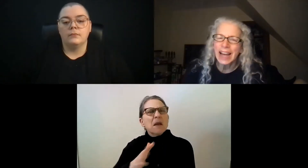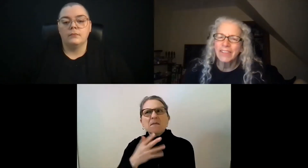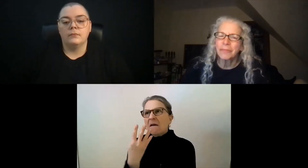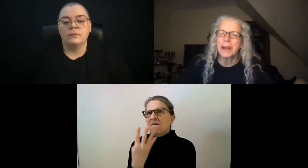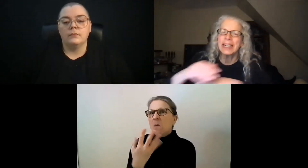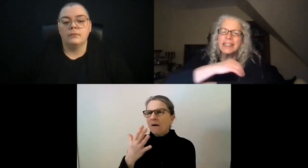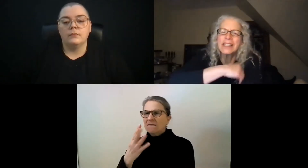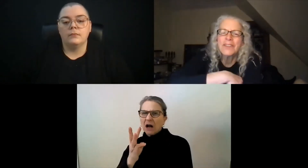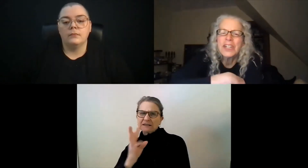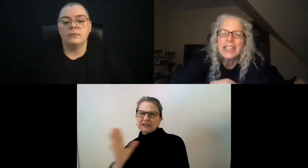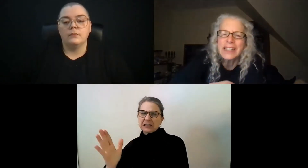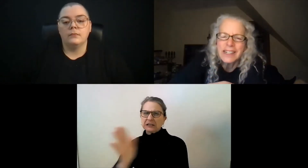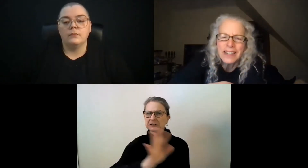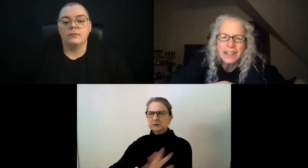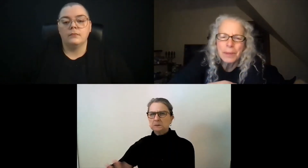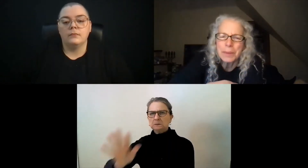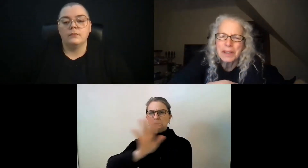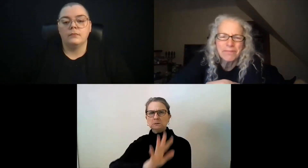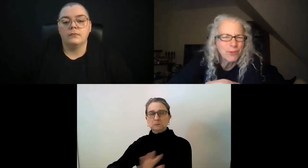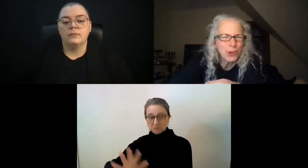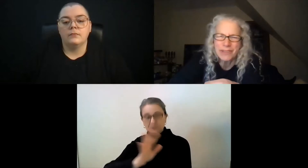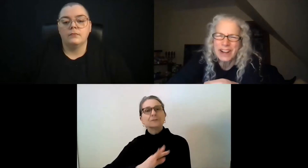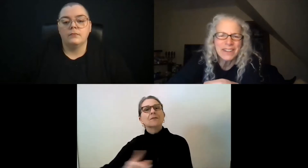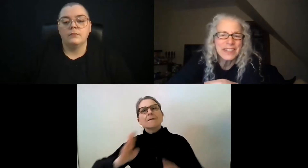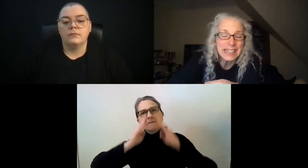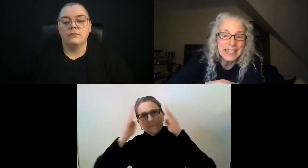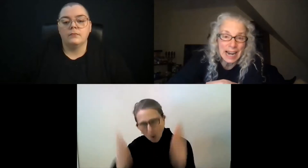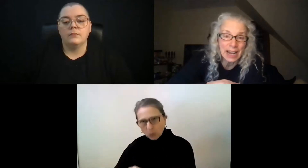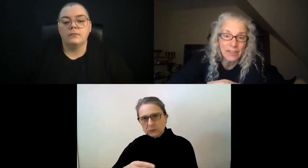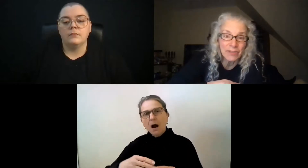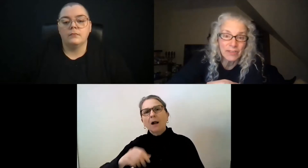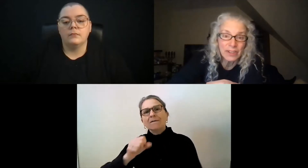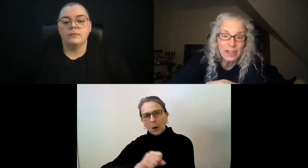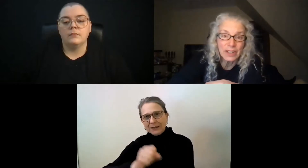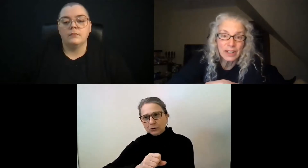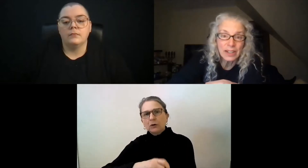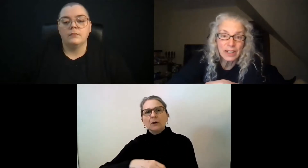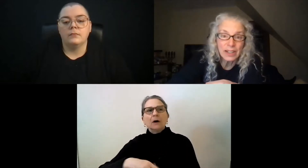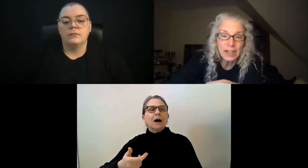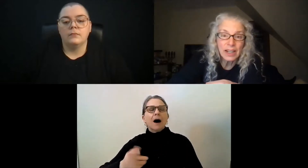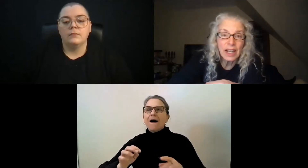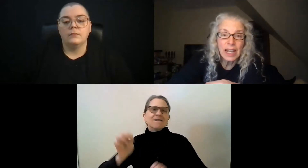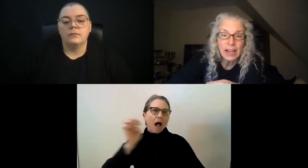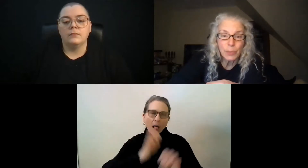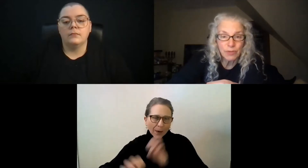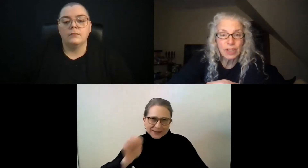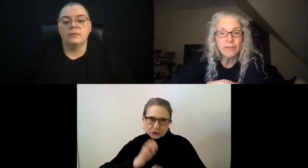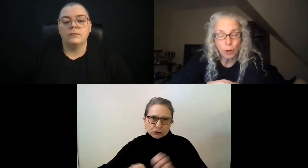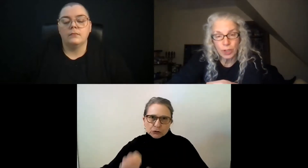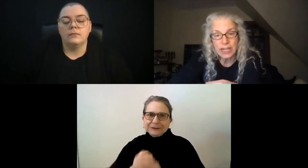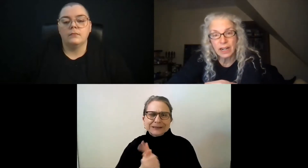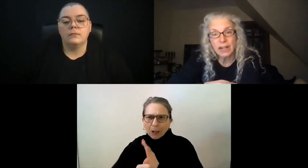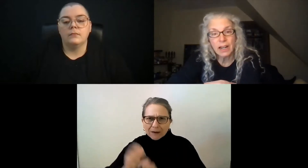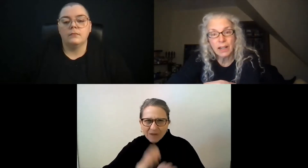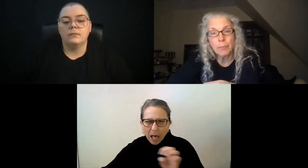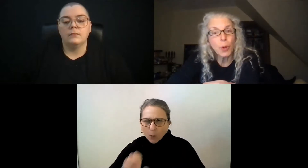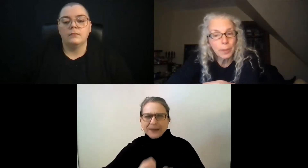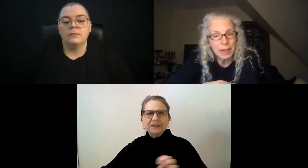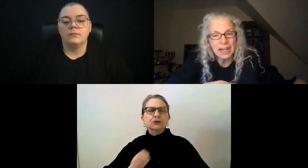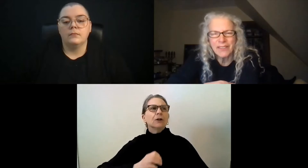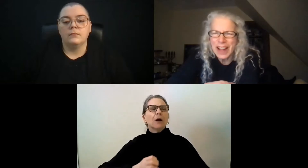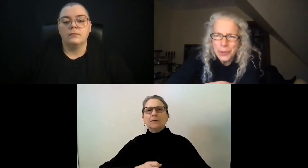staff back in the 70s, maybe four or five, six staff. And we really focused on